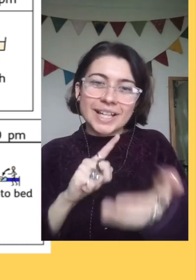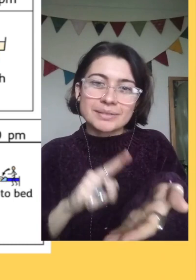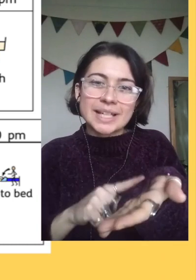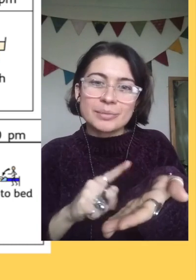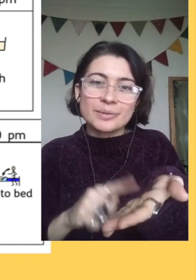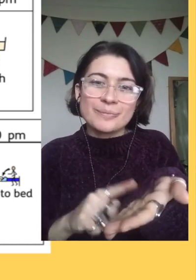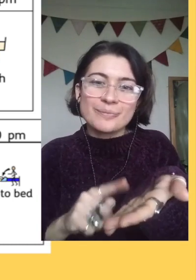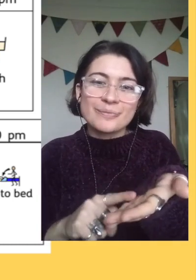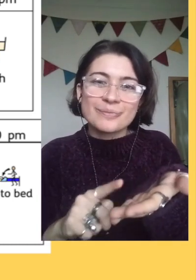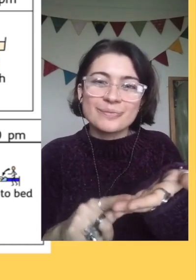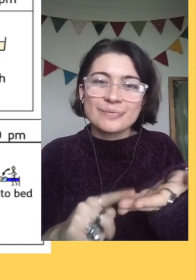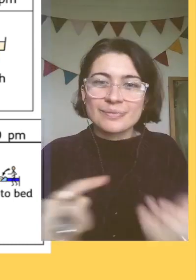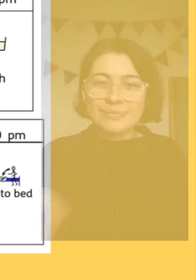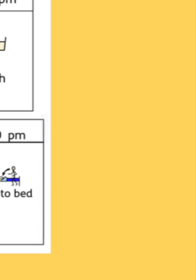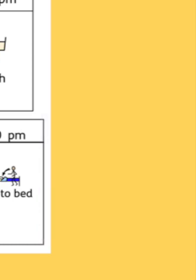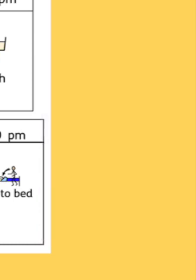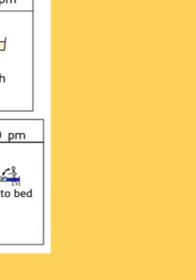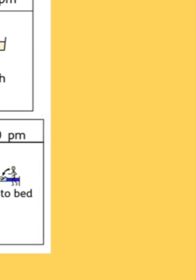at the timetable.